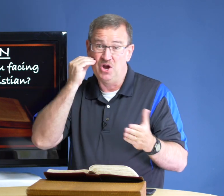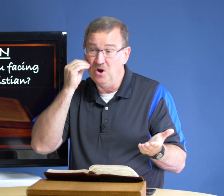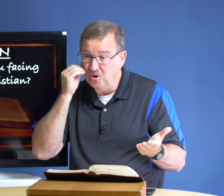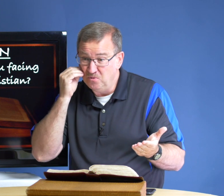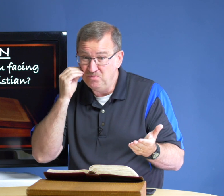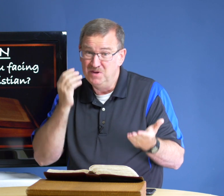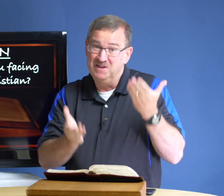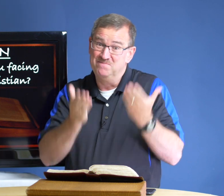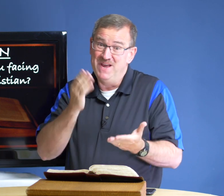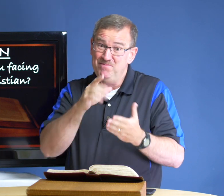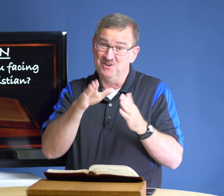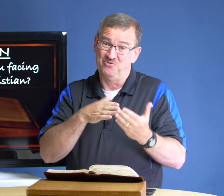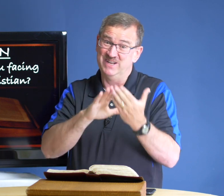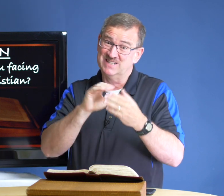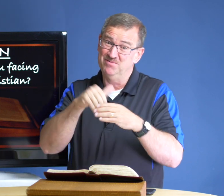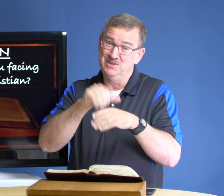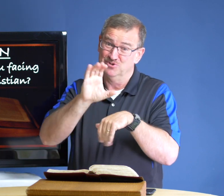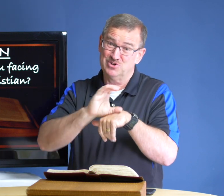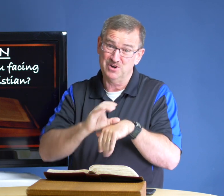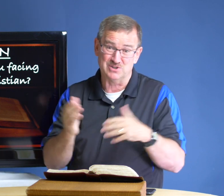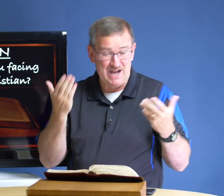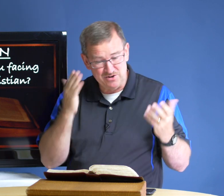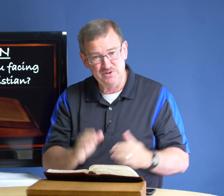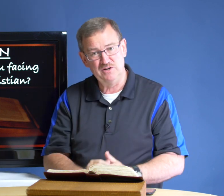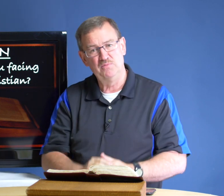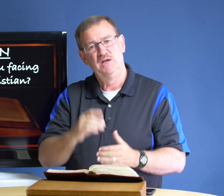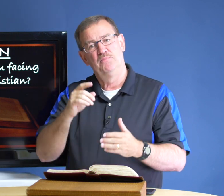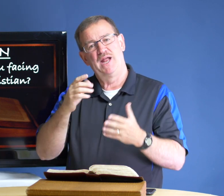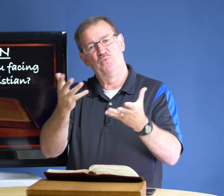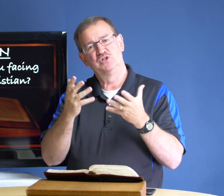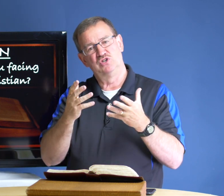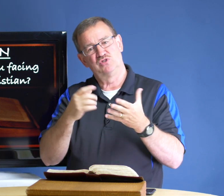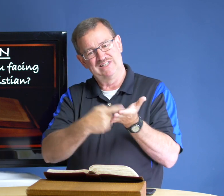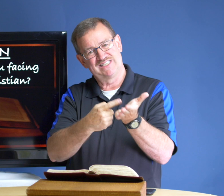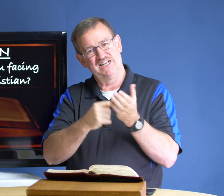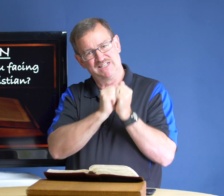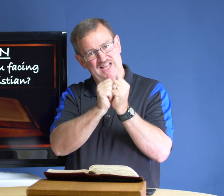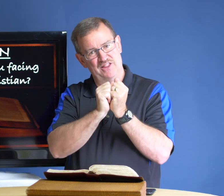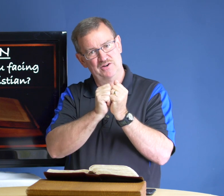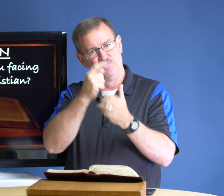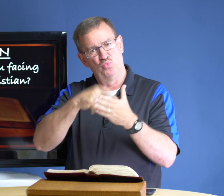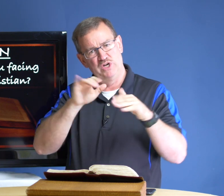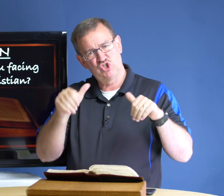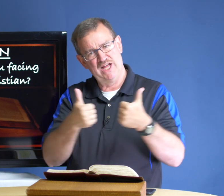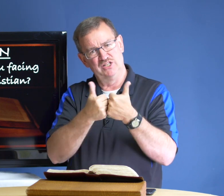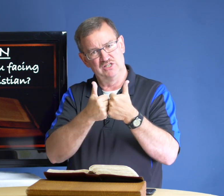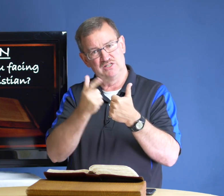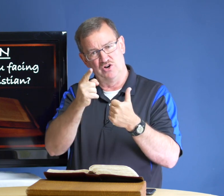home maybe you're facing them in your church i don't know but i want you to discuss together what challenges are